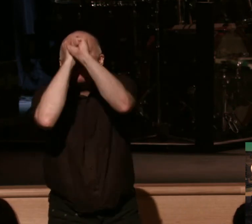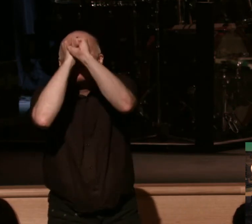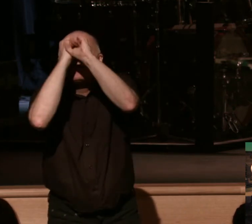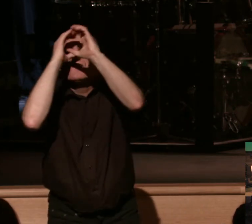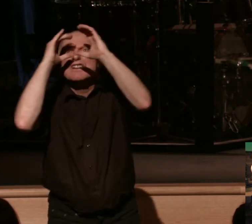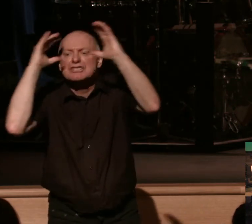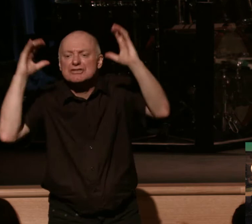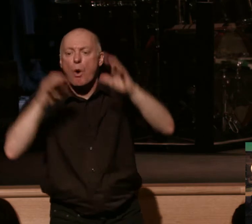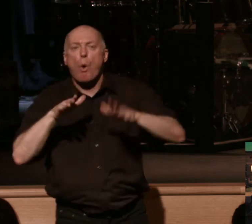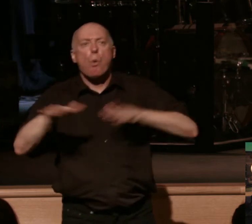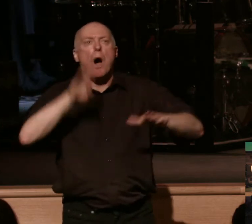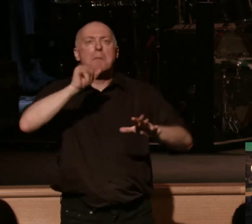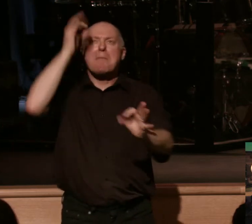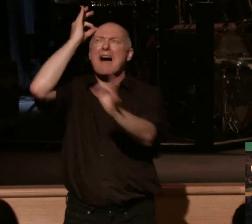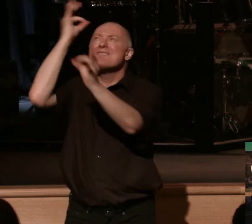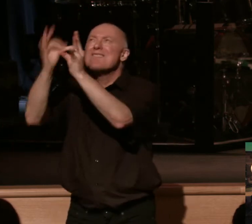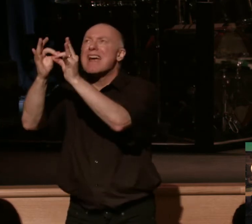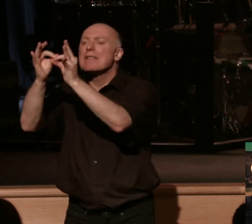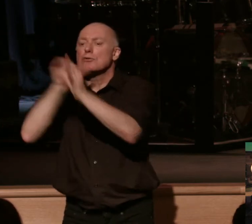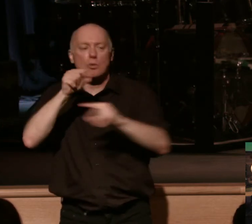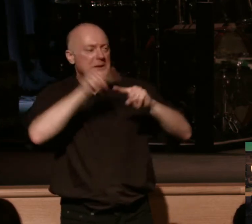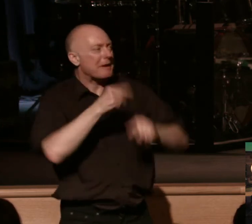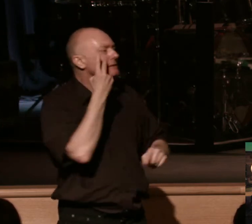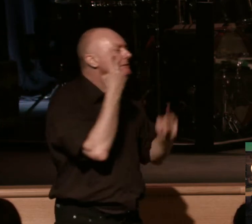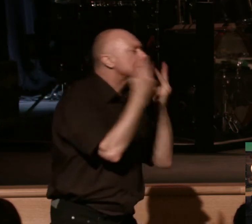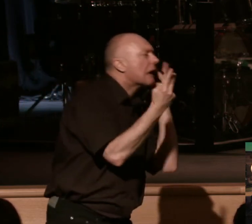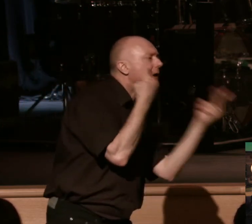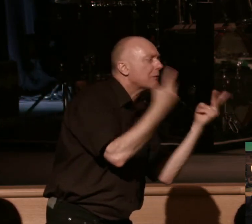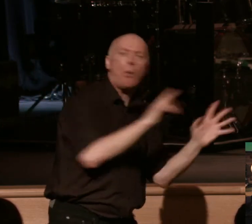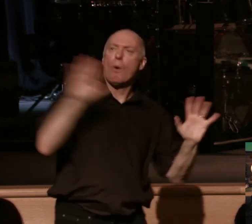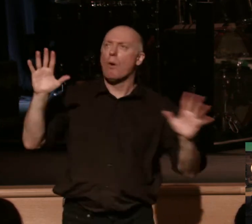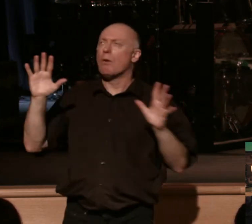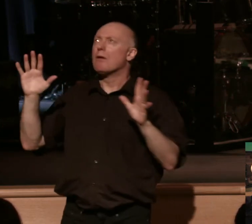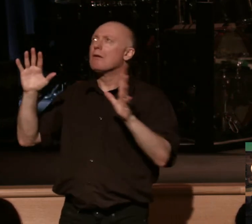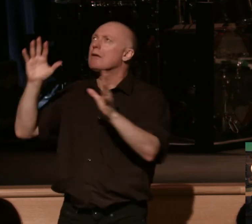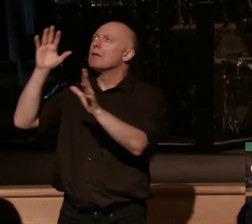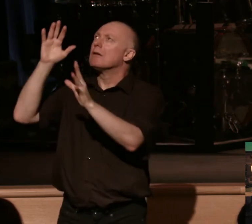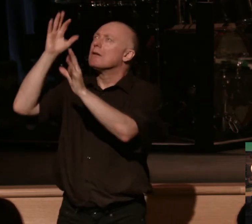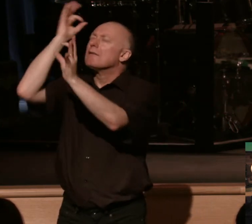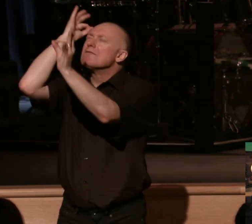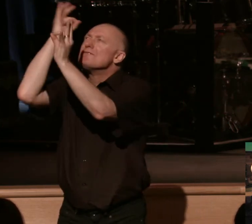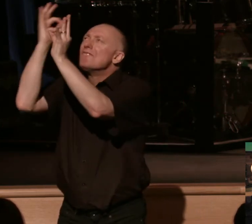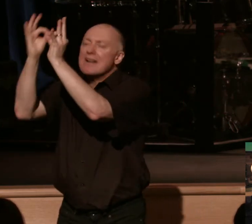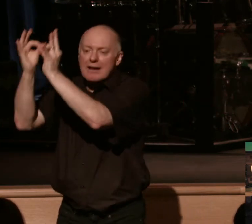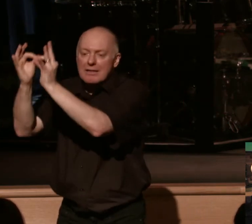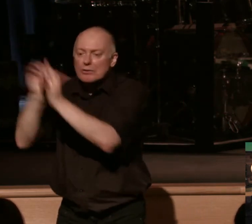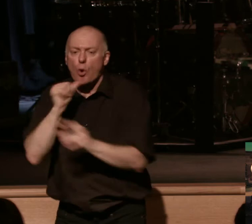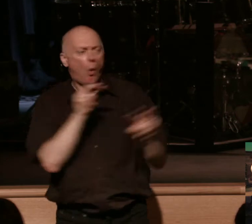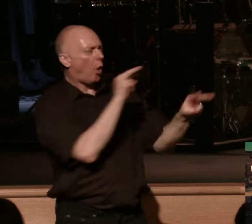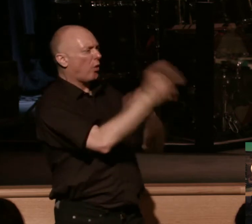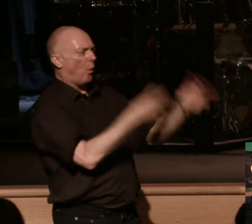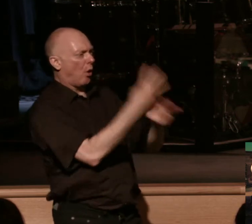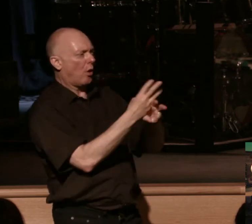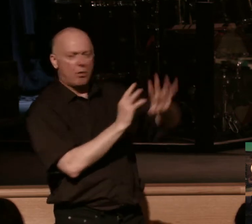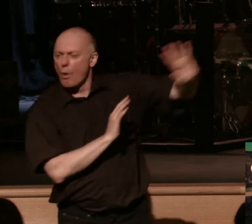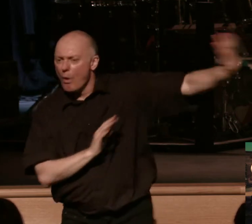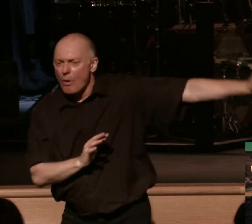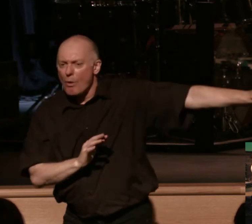says, by faith and not by sight. To be made new in Christ means we see differently. We're not looking at the world now. We see with eyes of